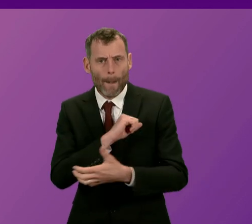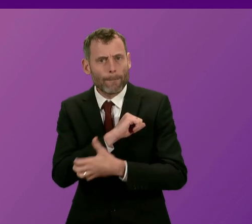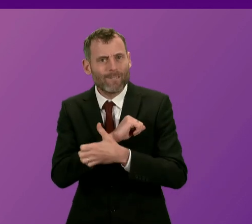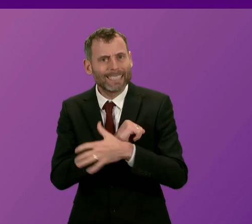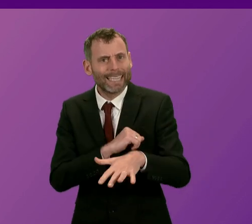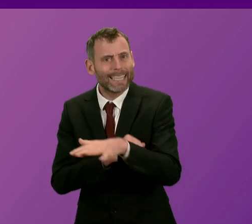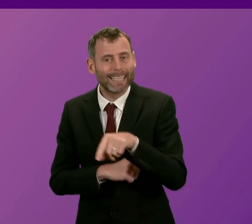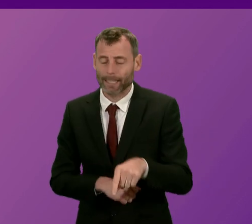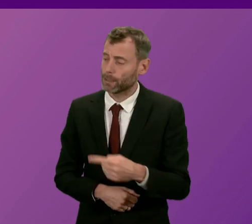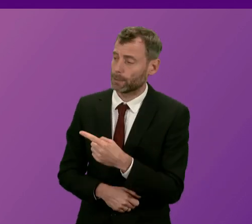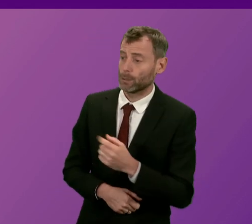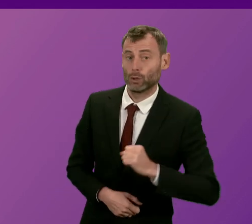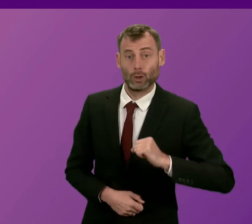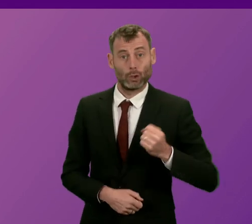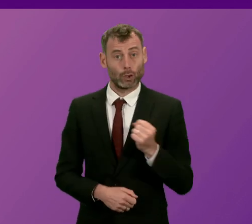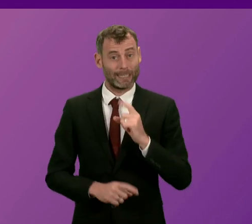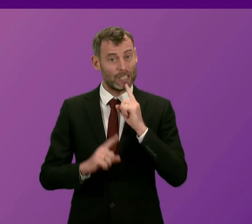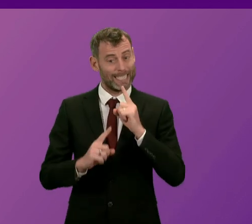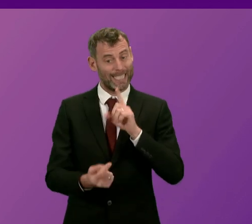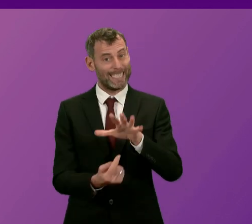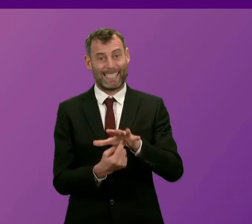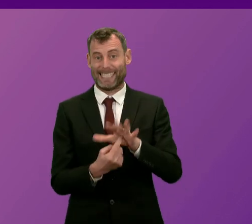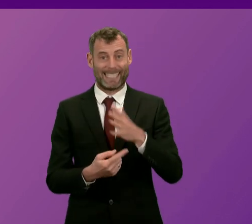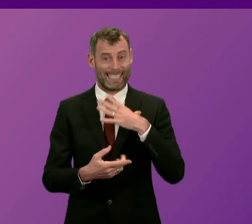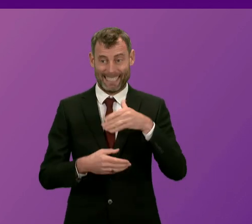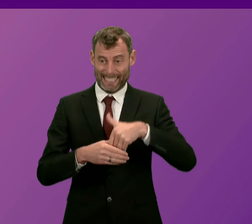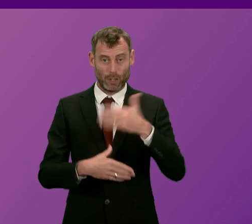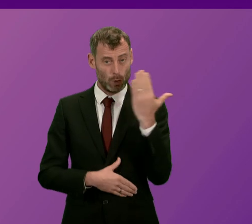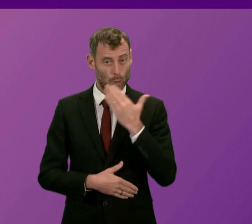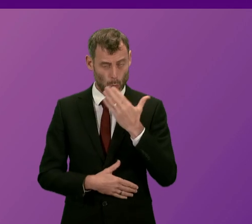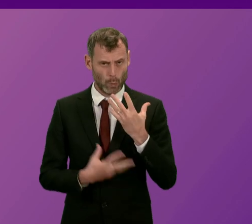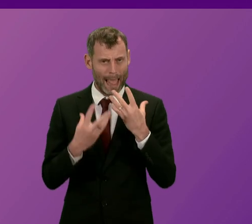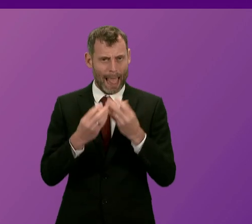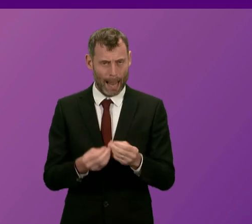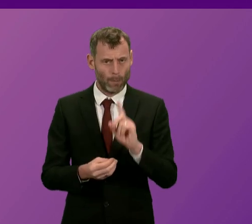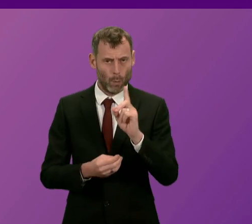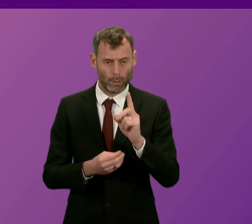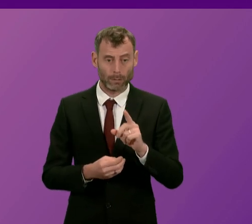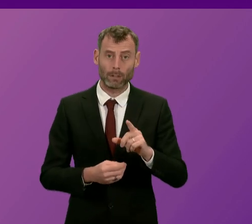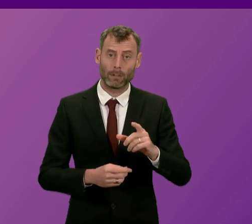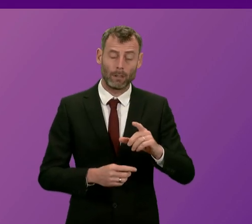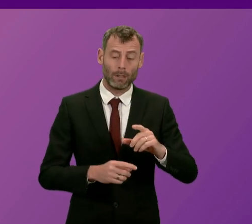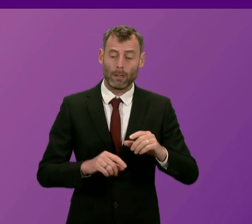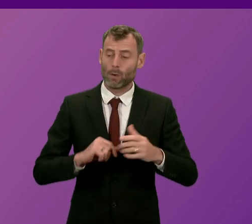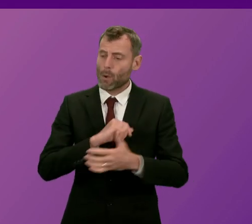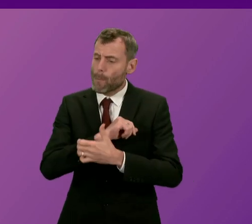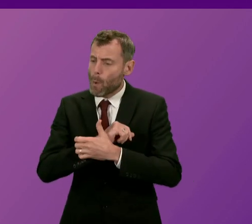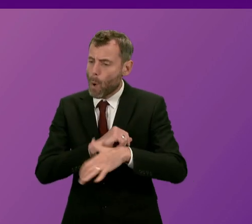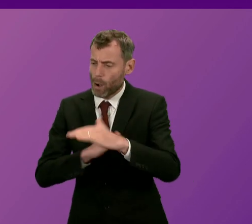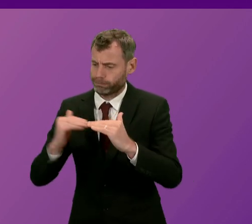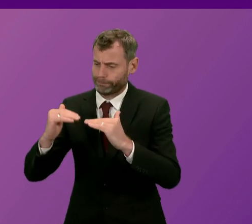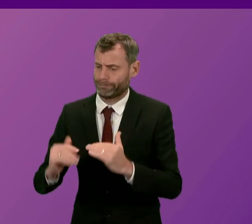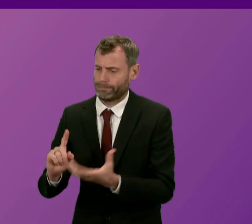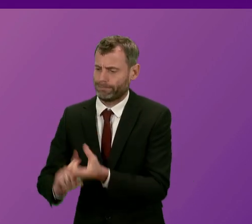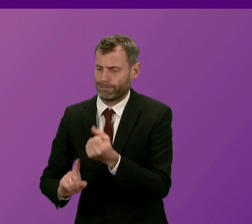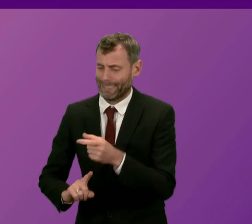It is for that reason that